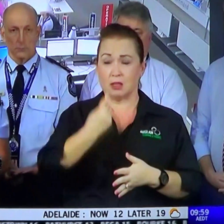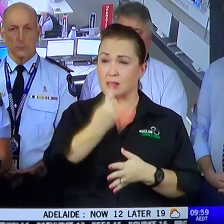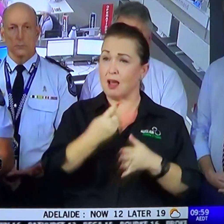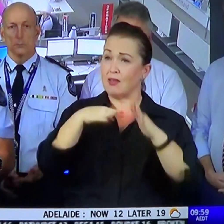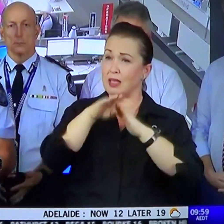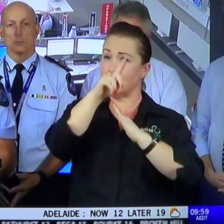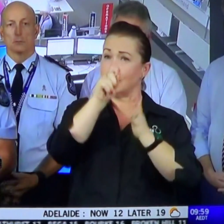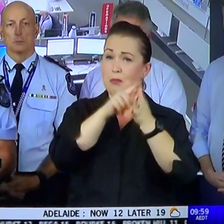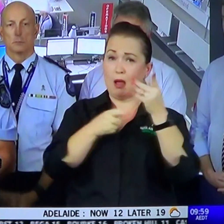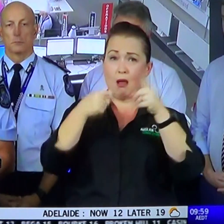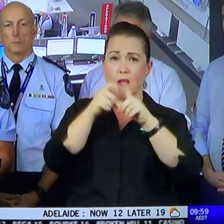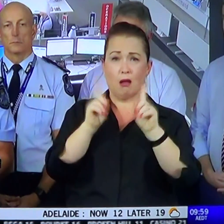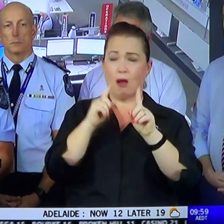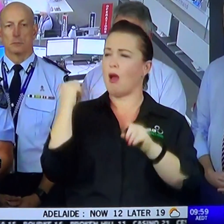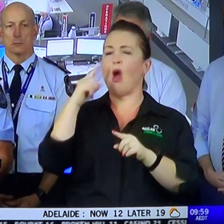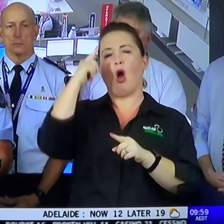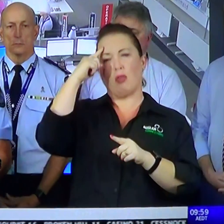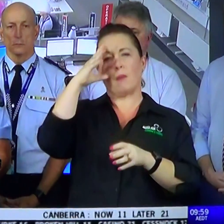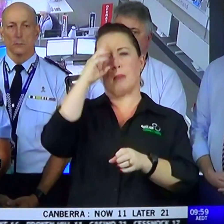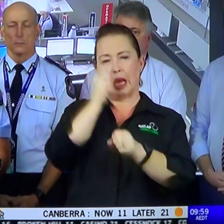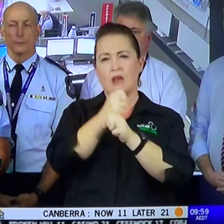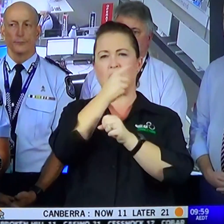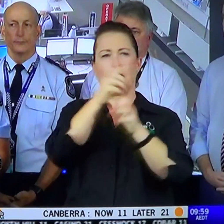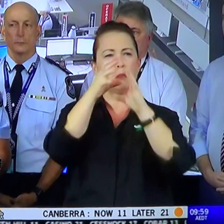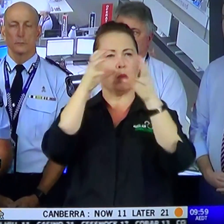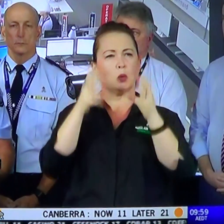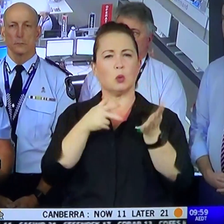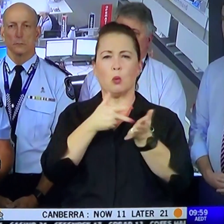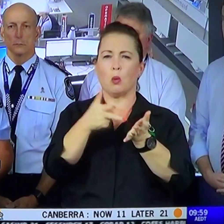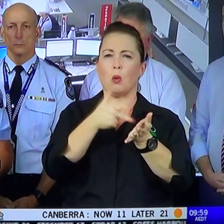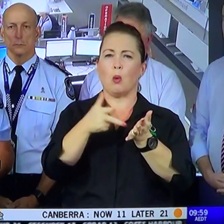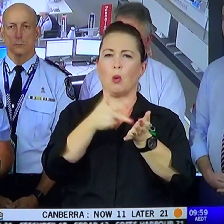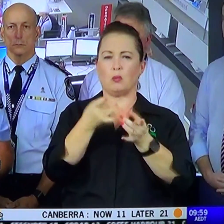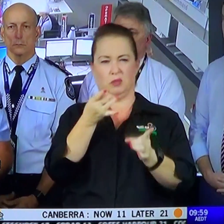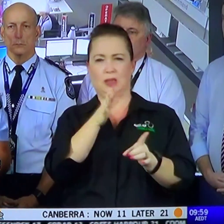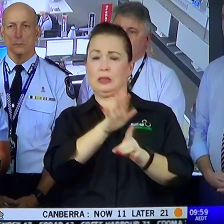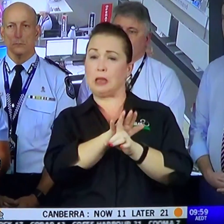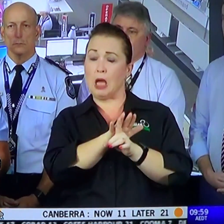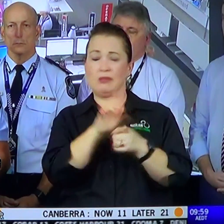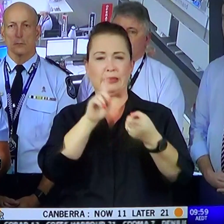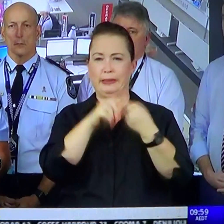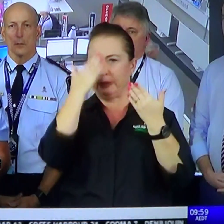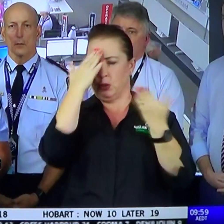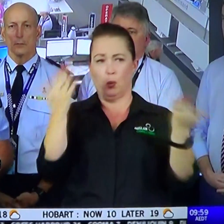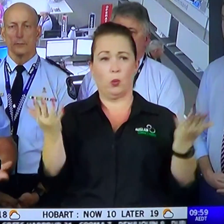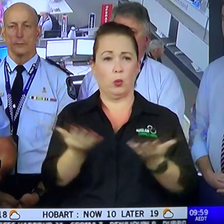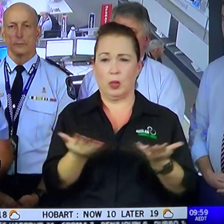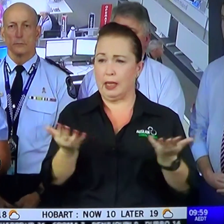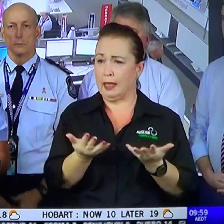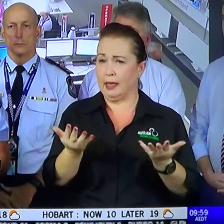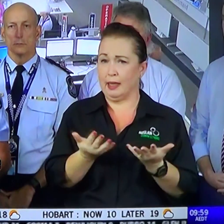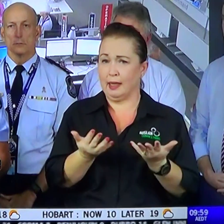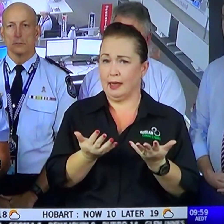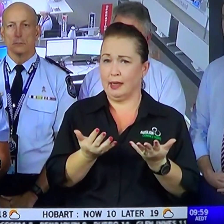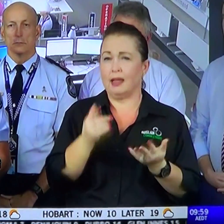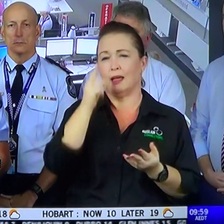My understanding is that he was a bushwalker, yes, and he remains unaccounted for, and you can just